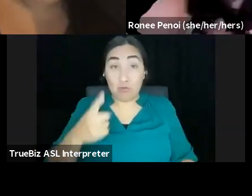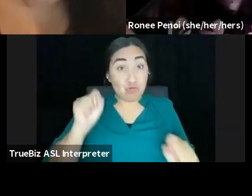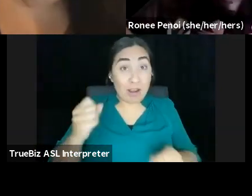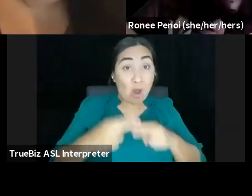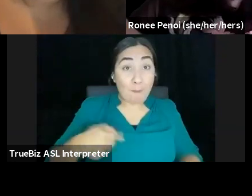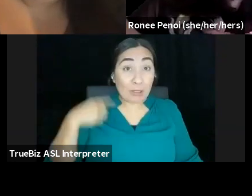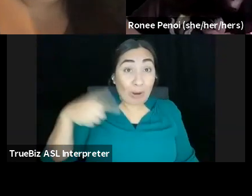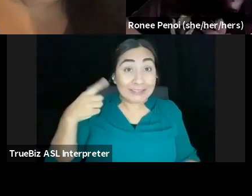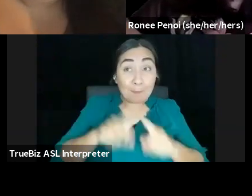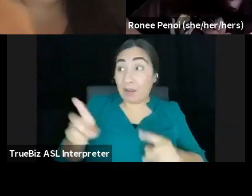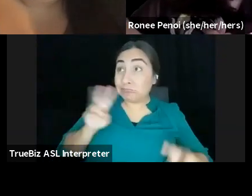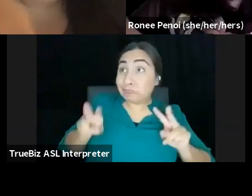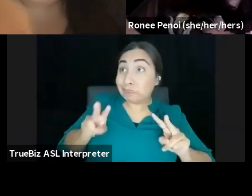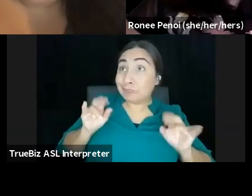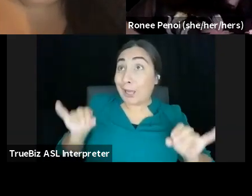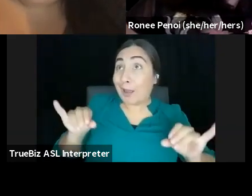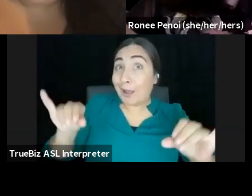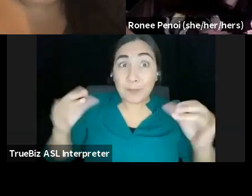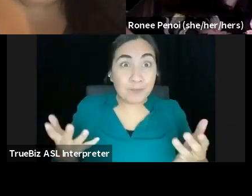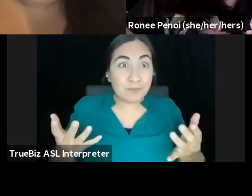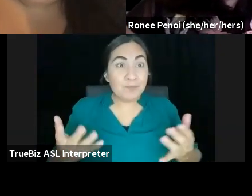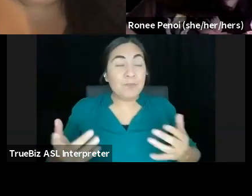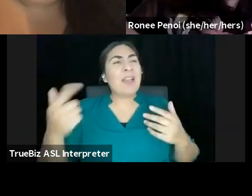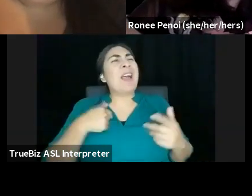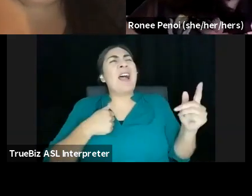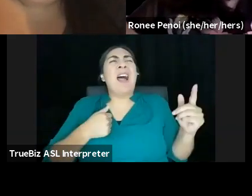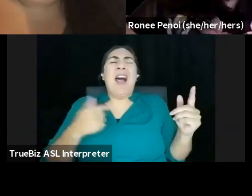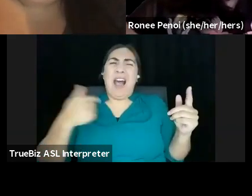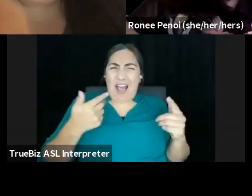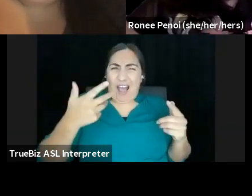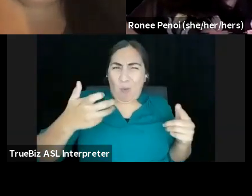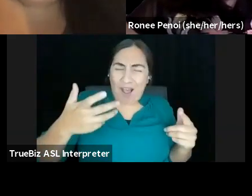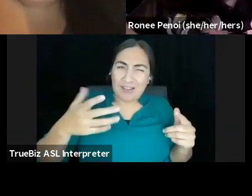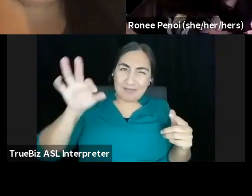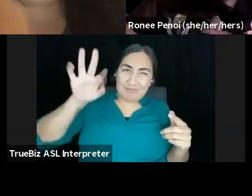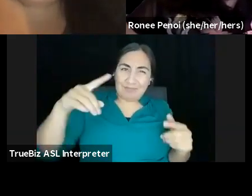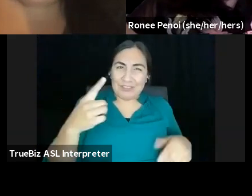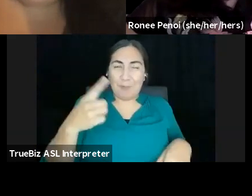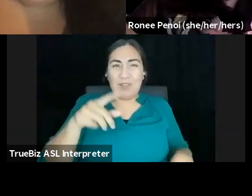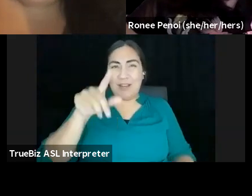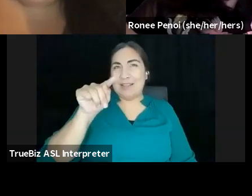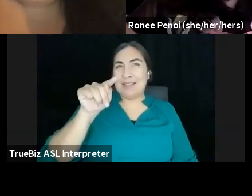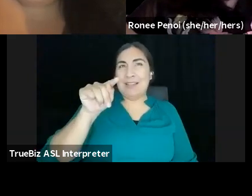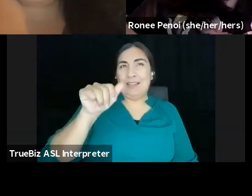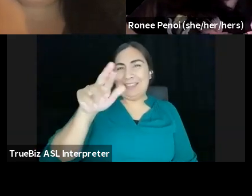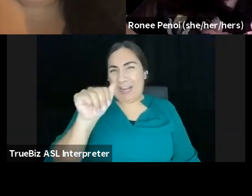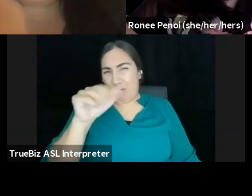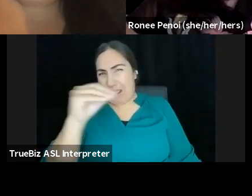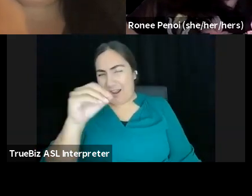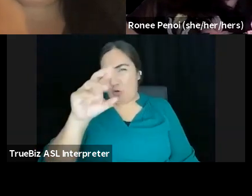I want to, um, tease out something that Tara and Ronnie were getting at and Tara sort of like glossed over this idea of